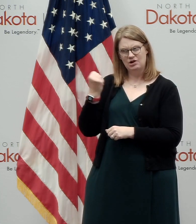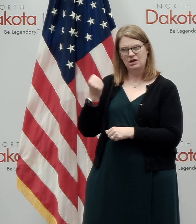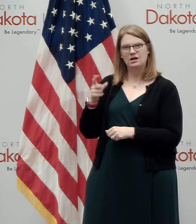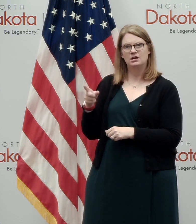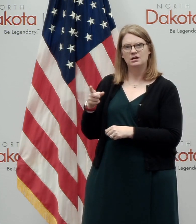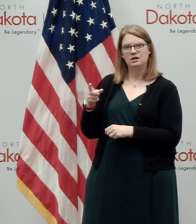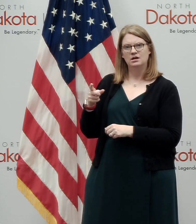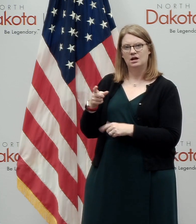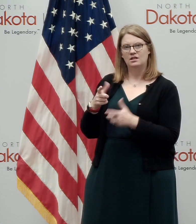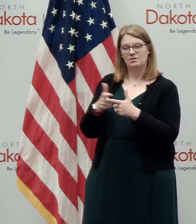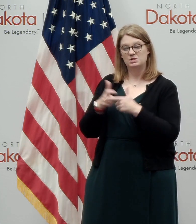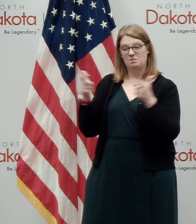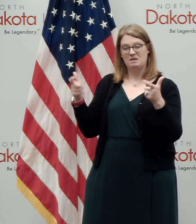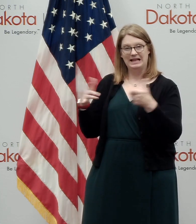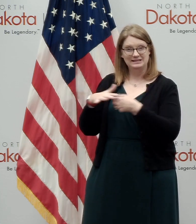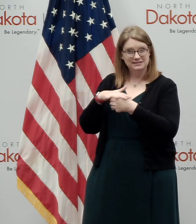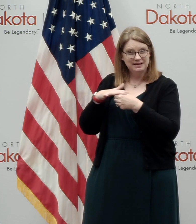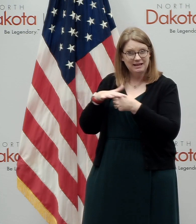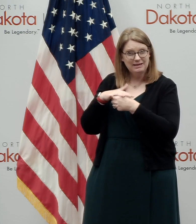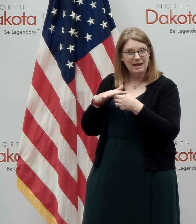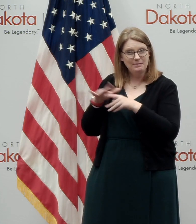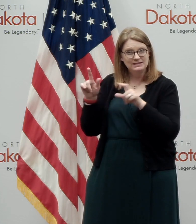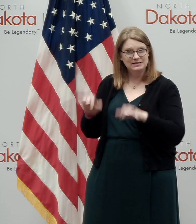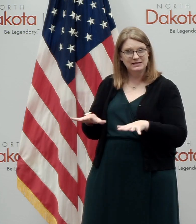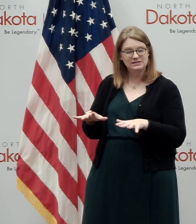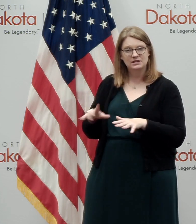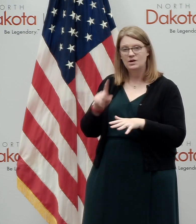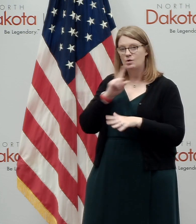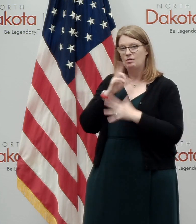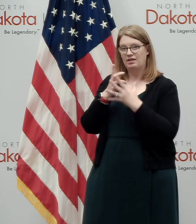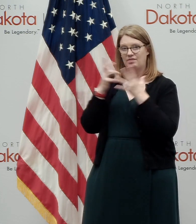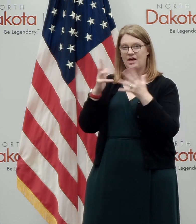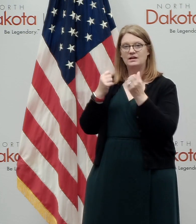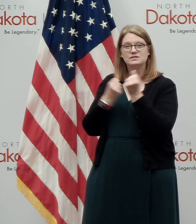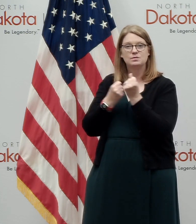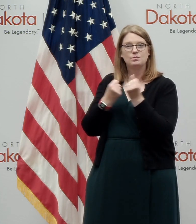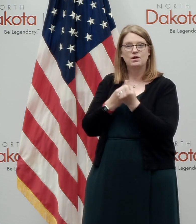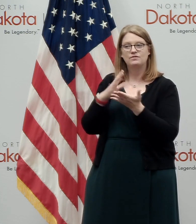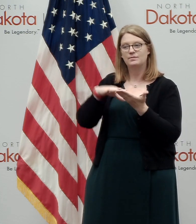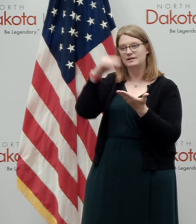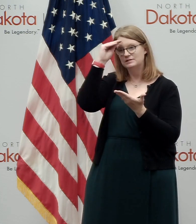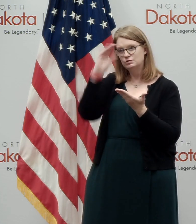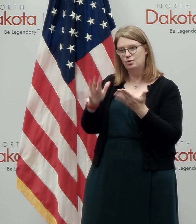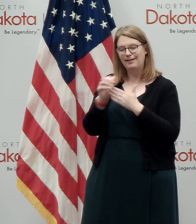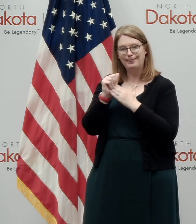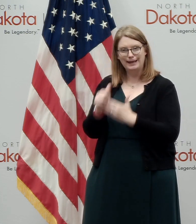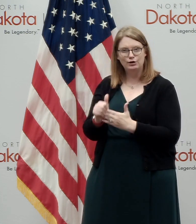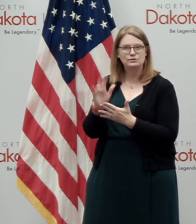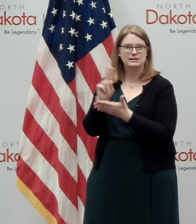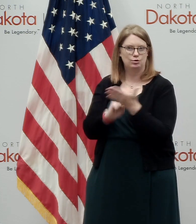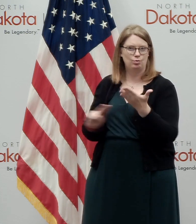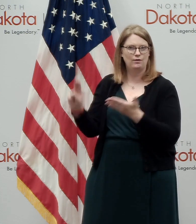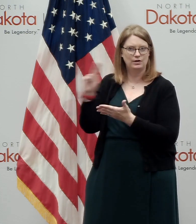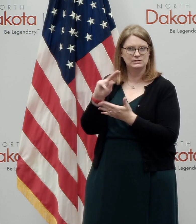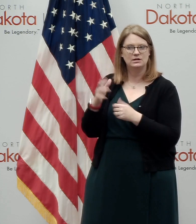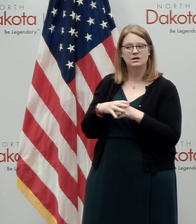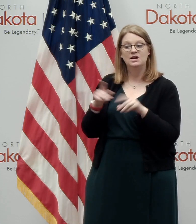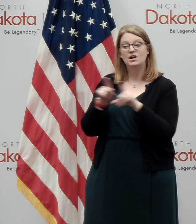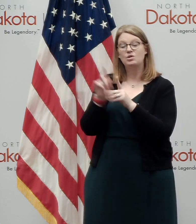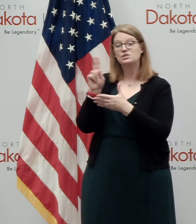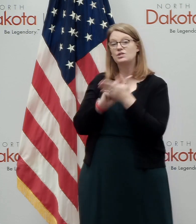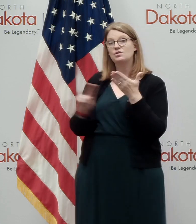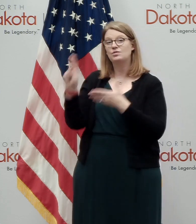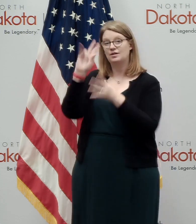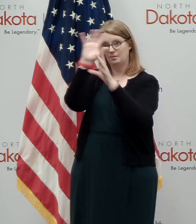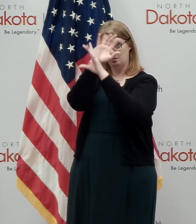which was our largest campus testing, you know, and great support from the university and the student leaders and, uh, the university president and